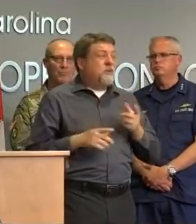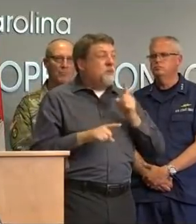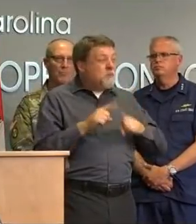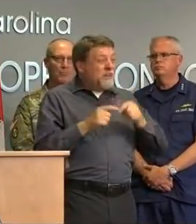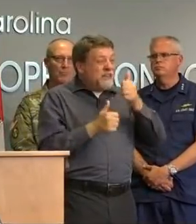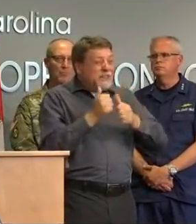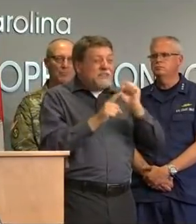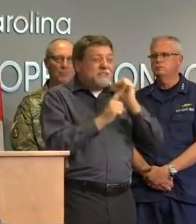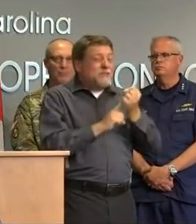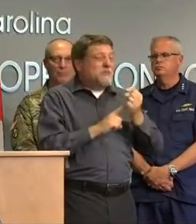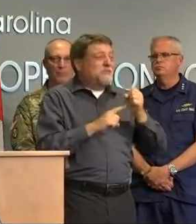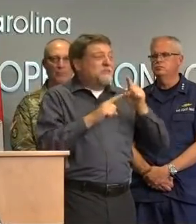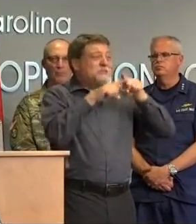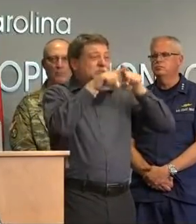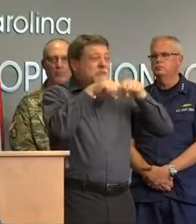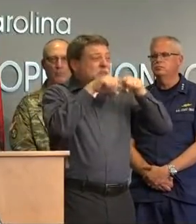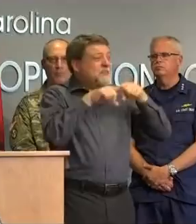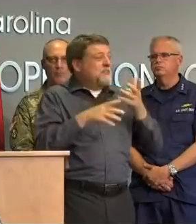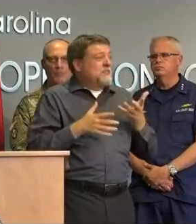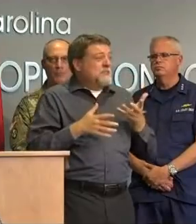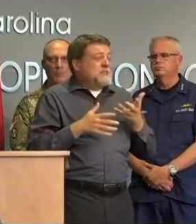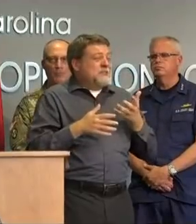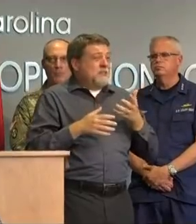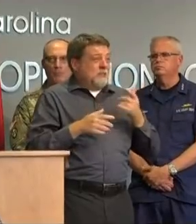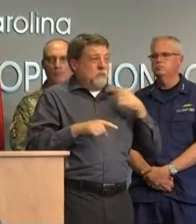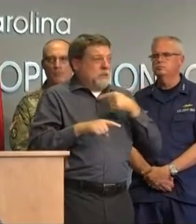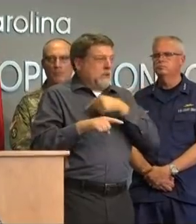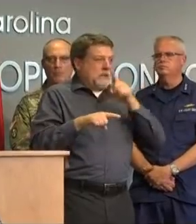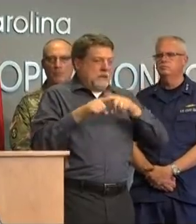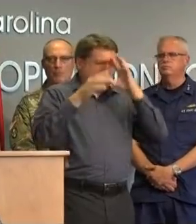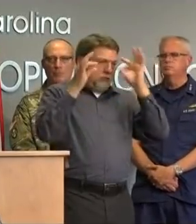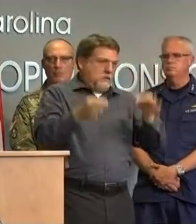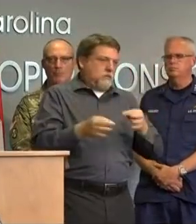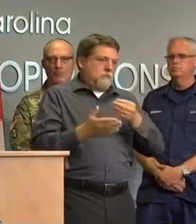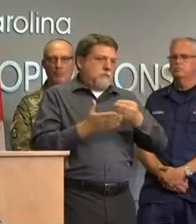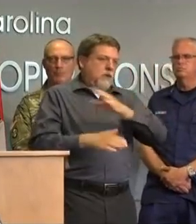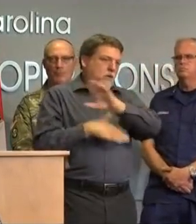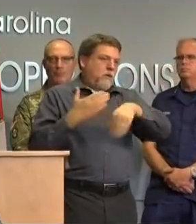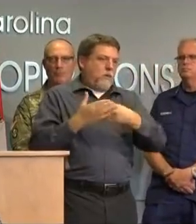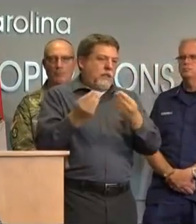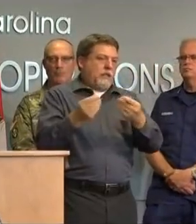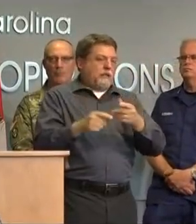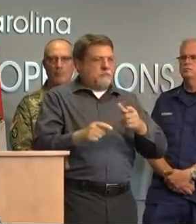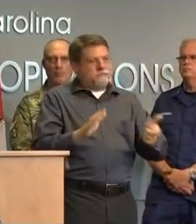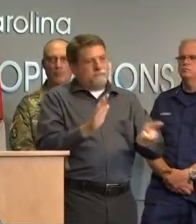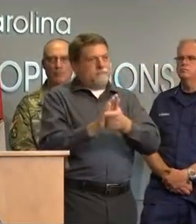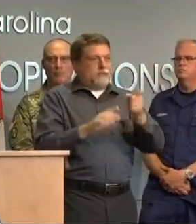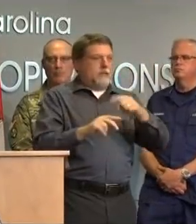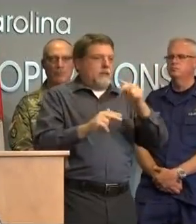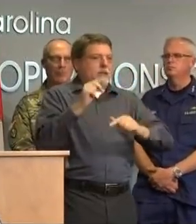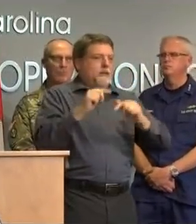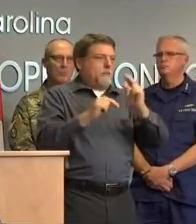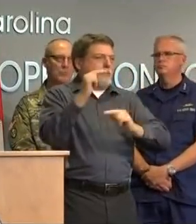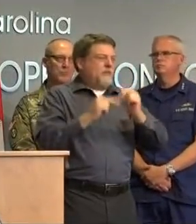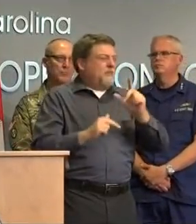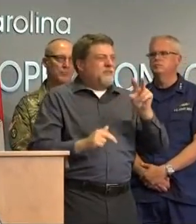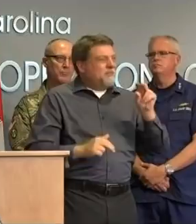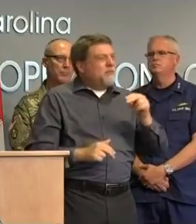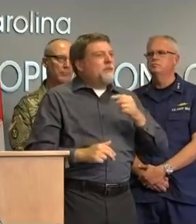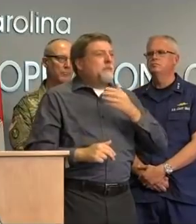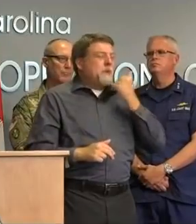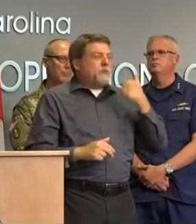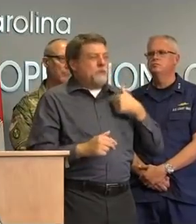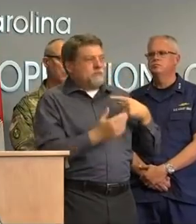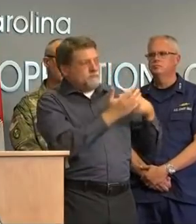individual basis as we go forward and we'll work with our federal partners to try to